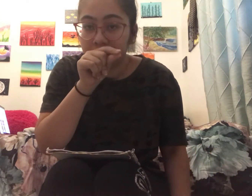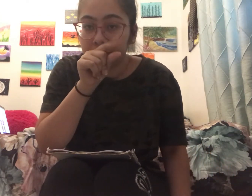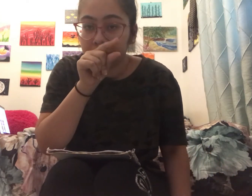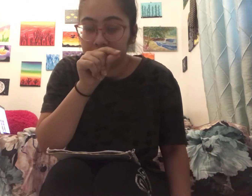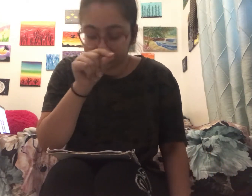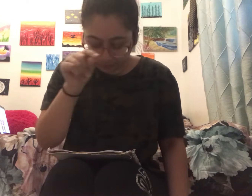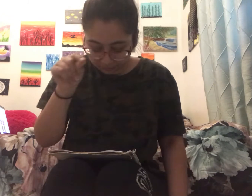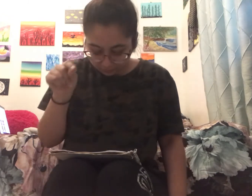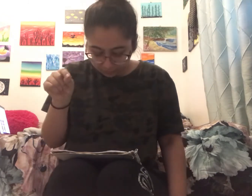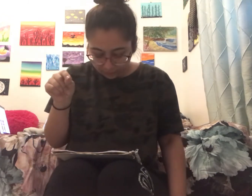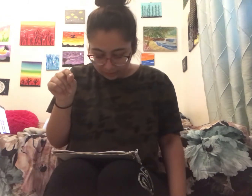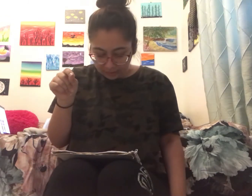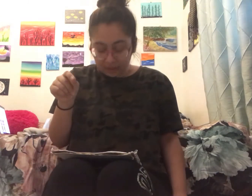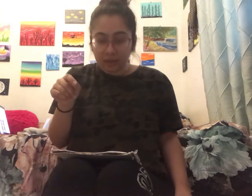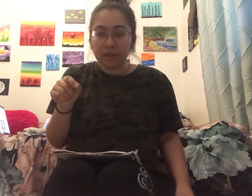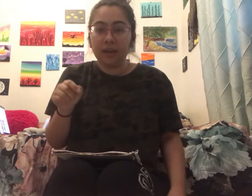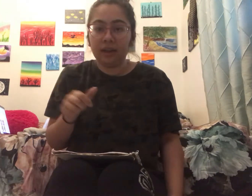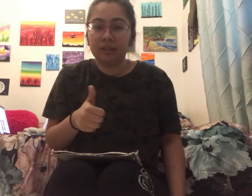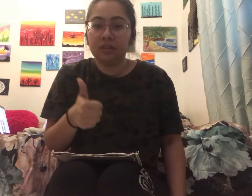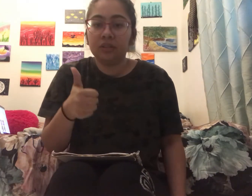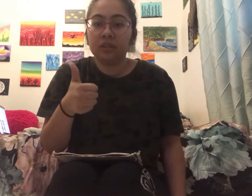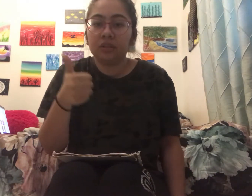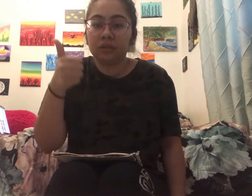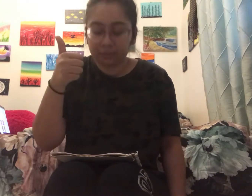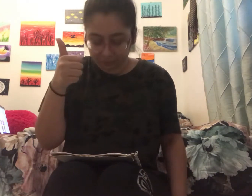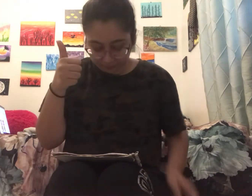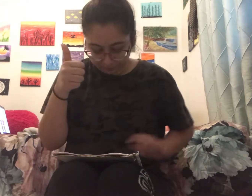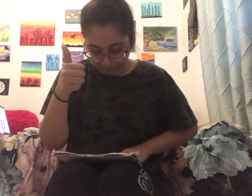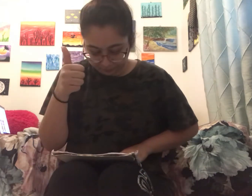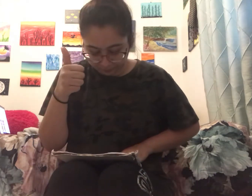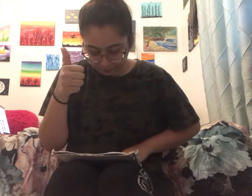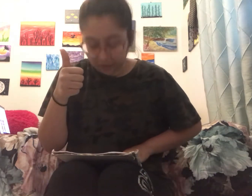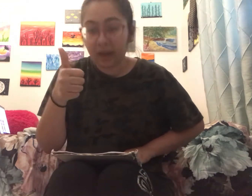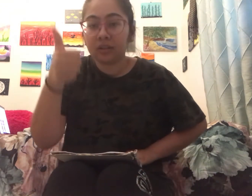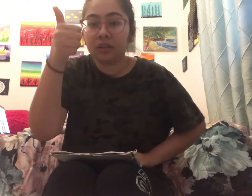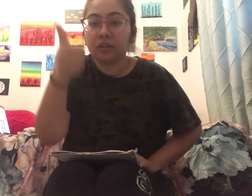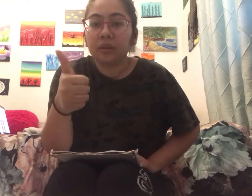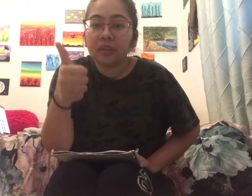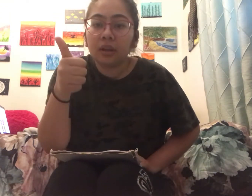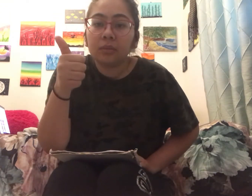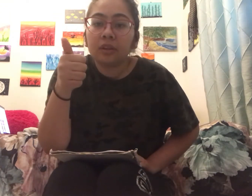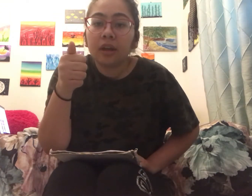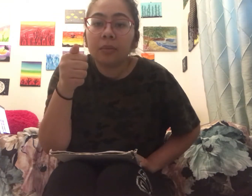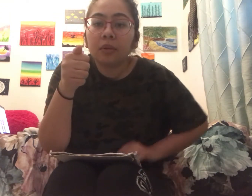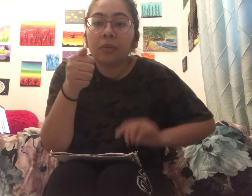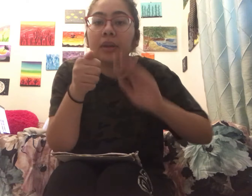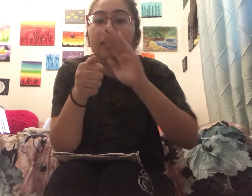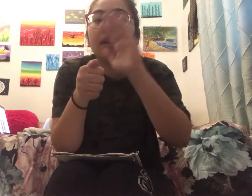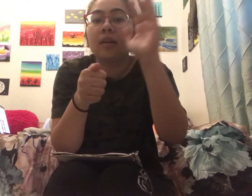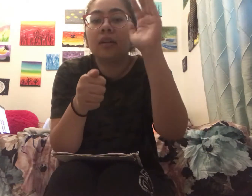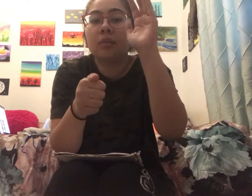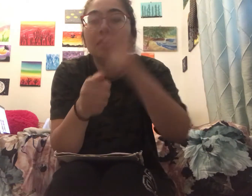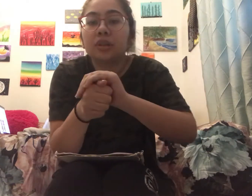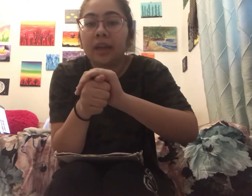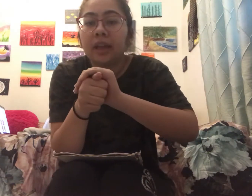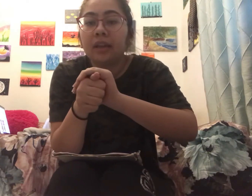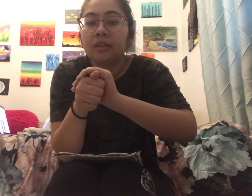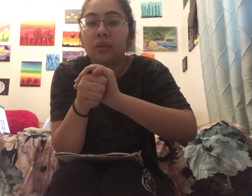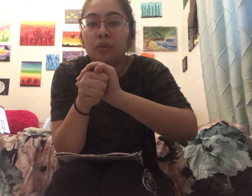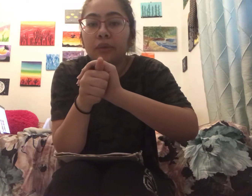next is turtle yeah so you do a thumbs up you bring it down and you put your hand over